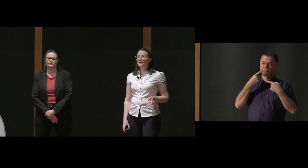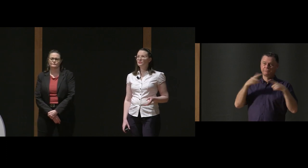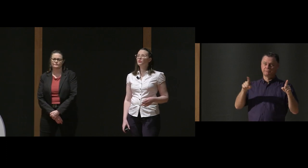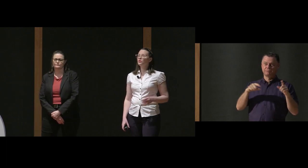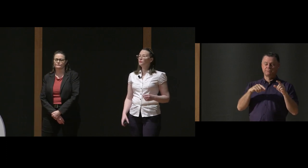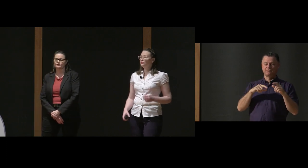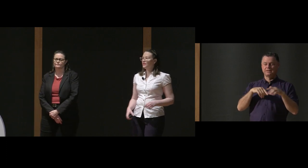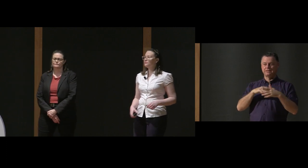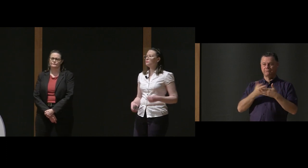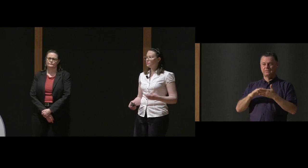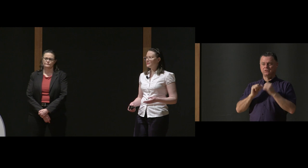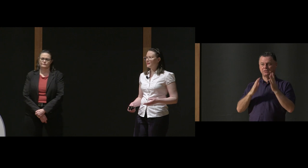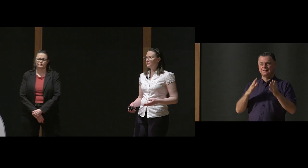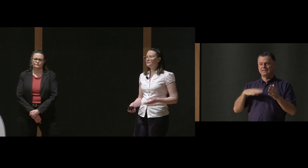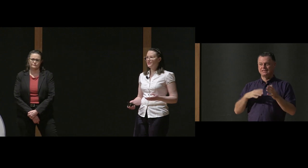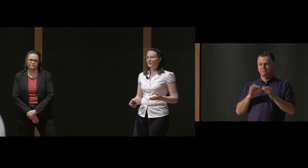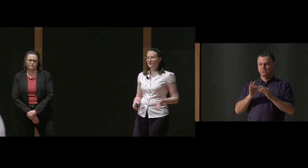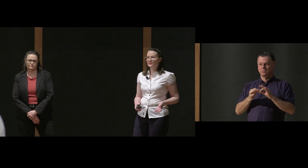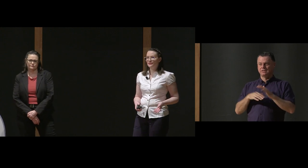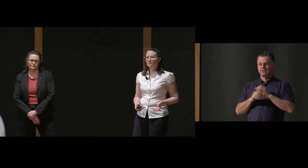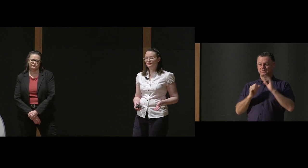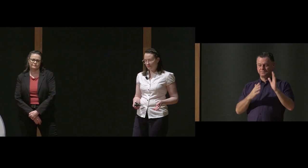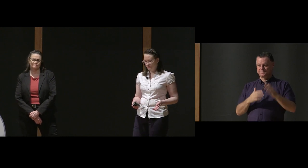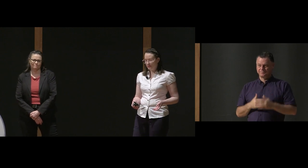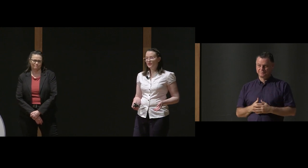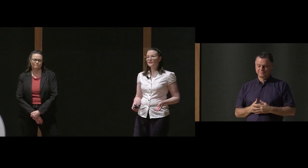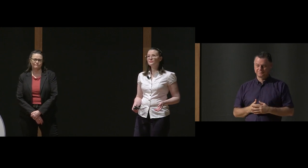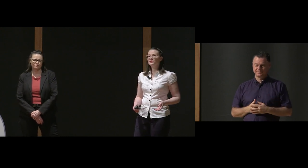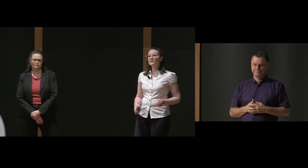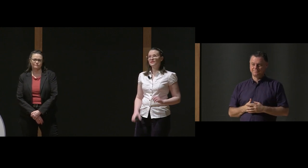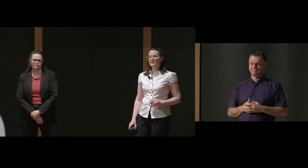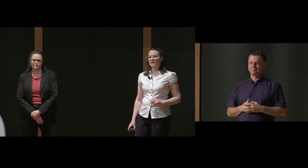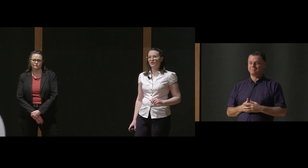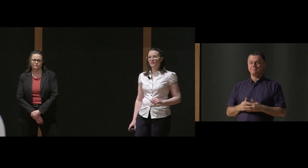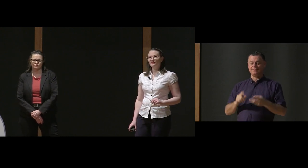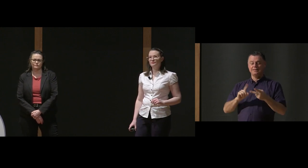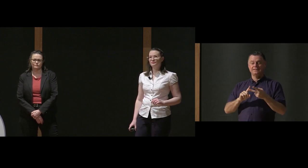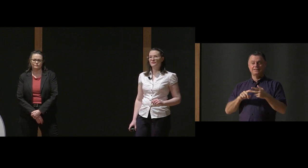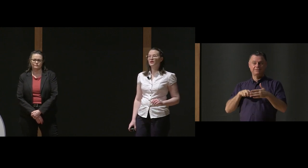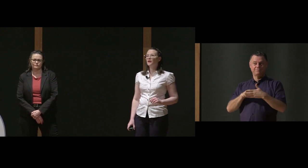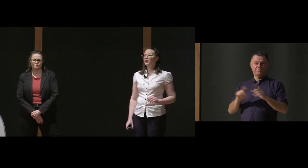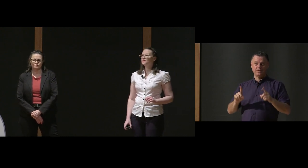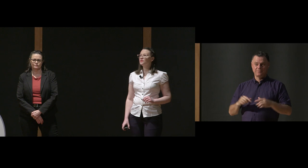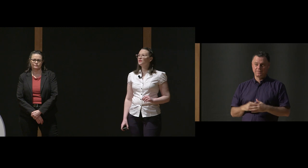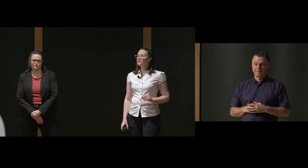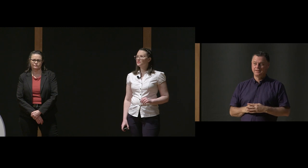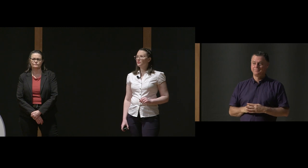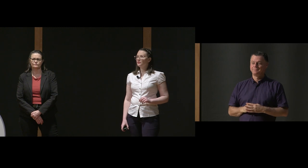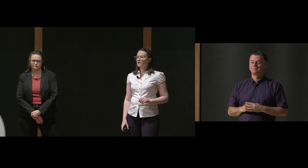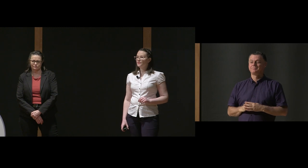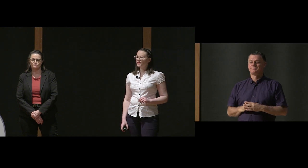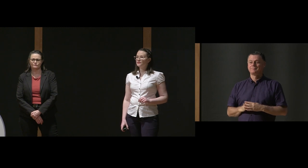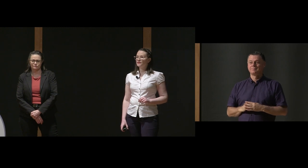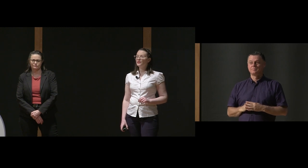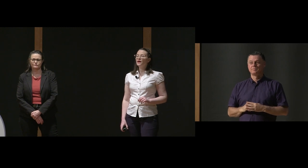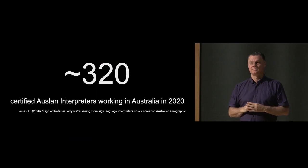into Auslan, you need it translated into Auslan. This brings us to our second hurdle. Australia is